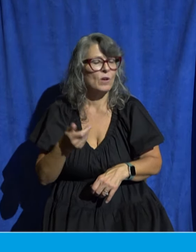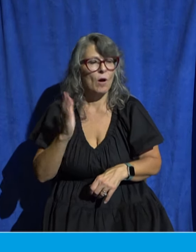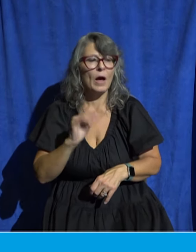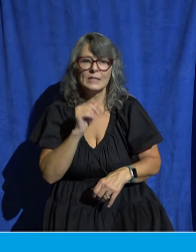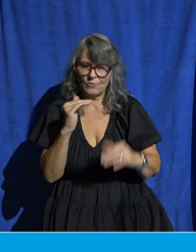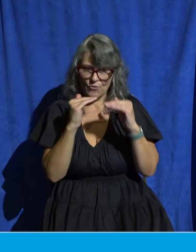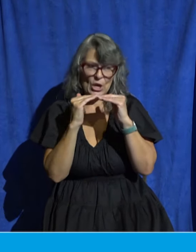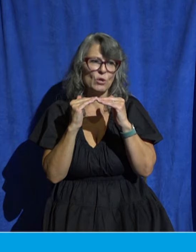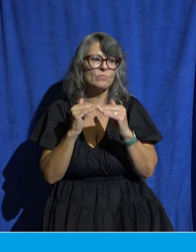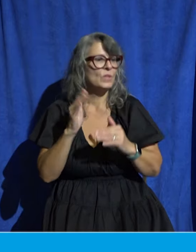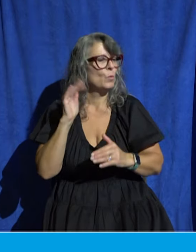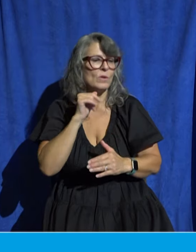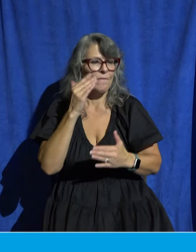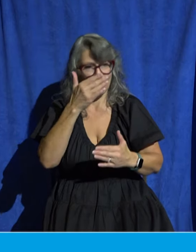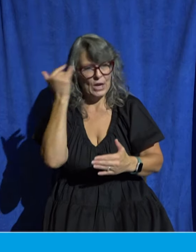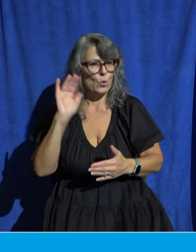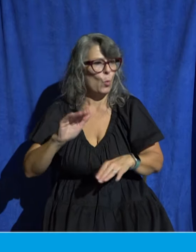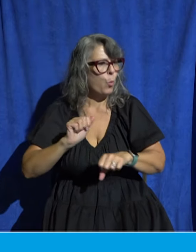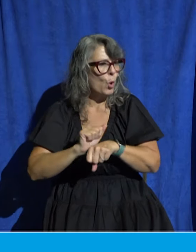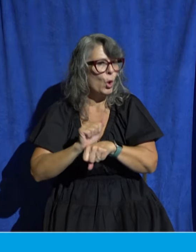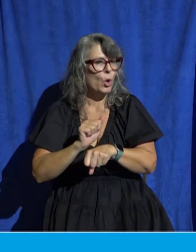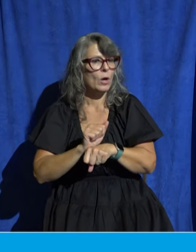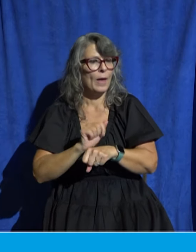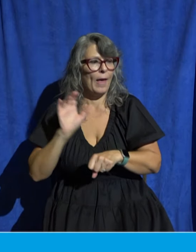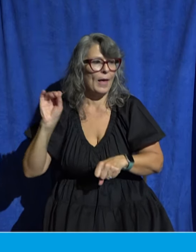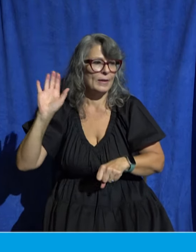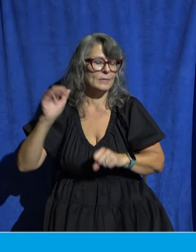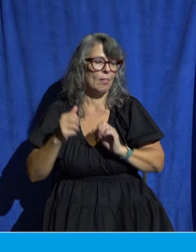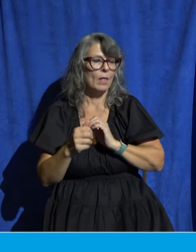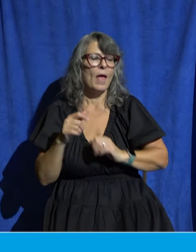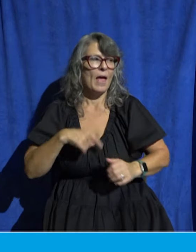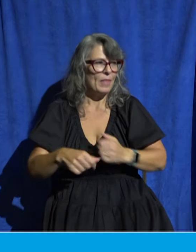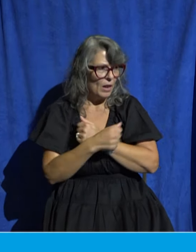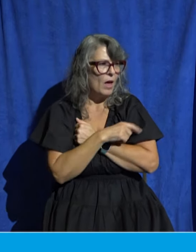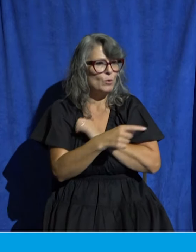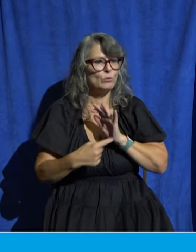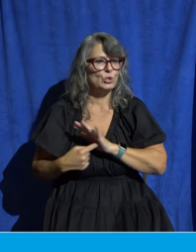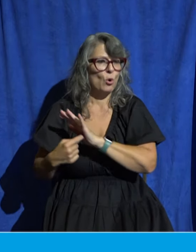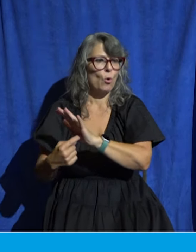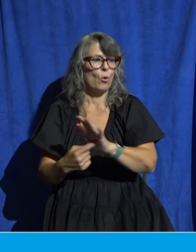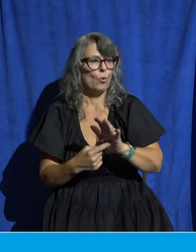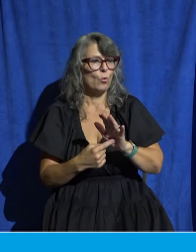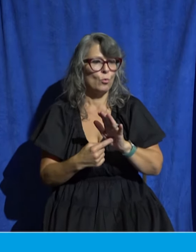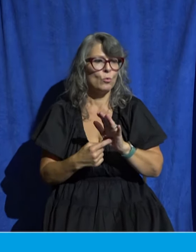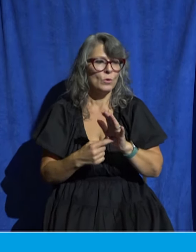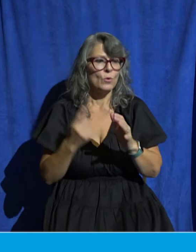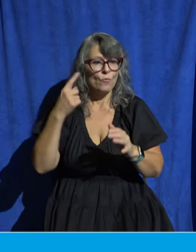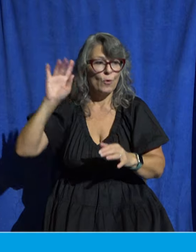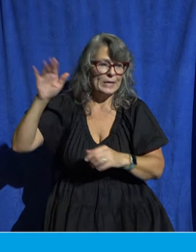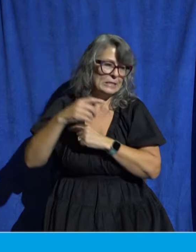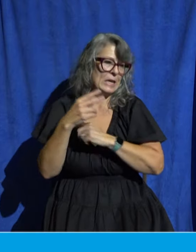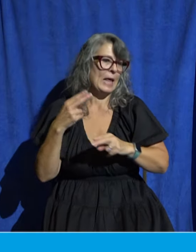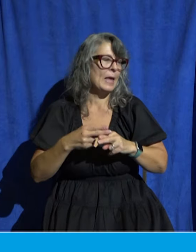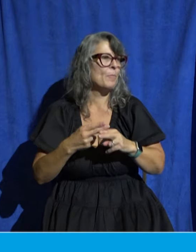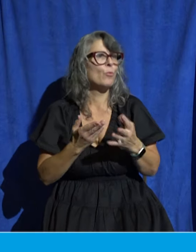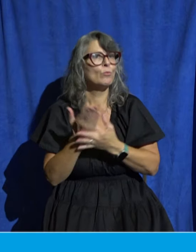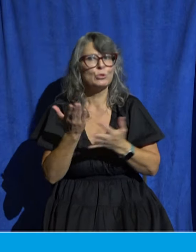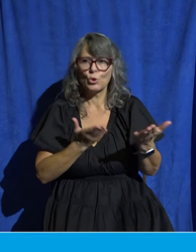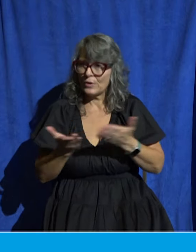love you demonstrated for his name by serving the saints and by continuing to serve them God sees your work and he promises not to